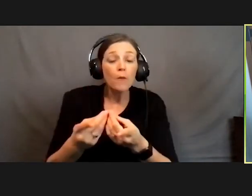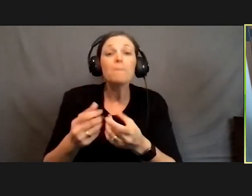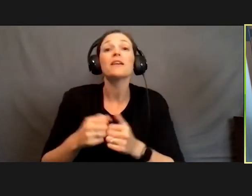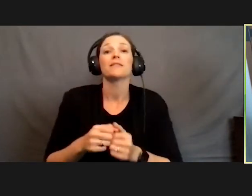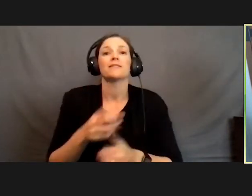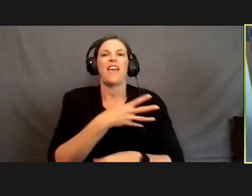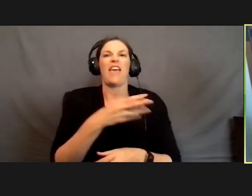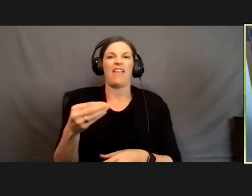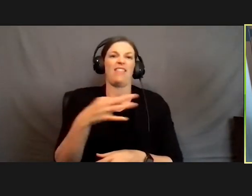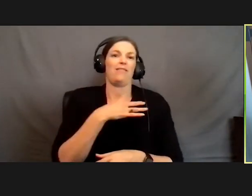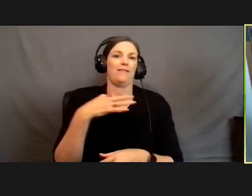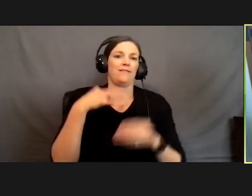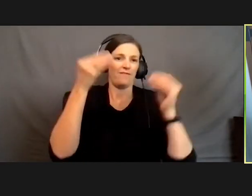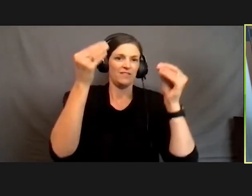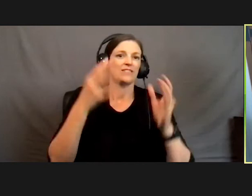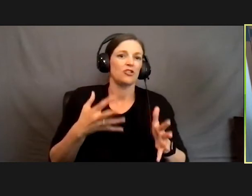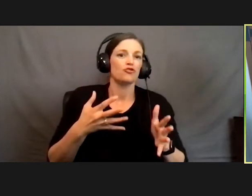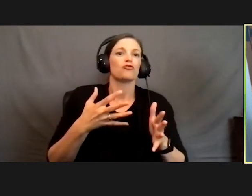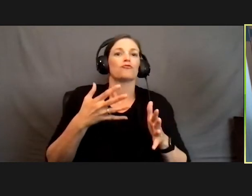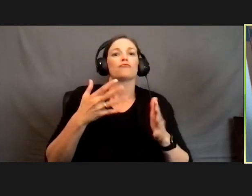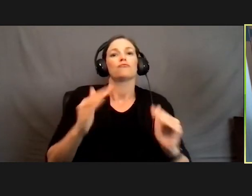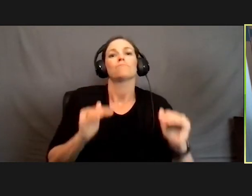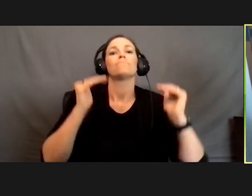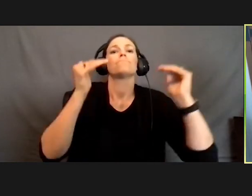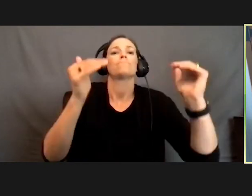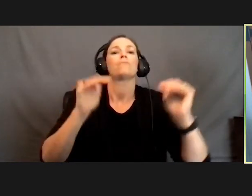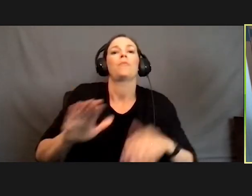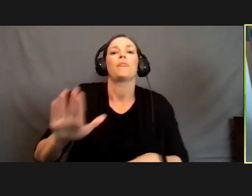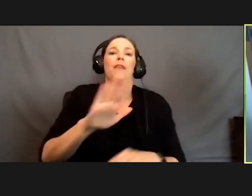the faculty to enhance their pedagogical practices.